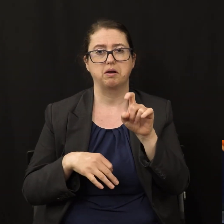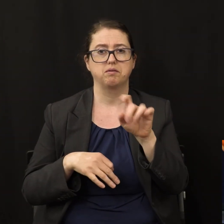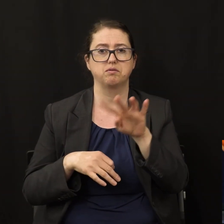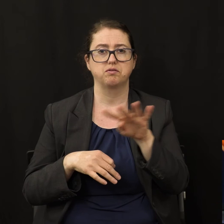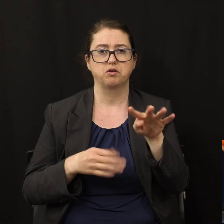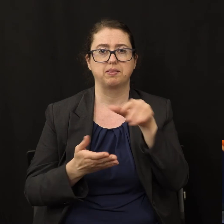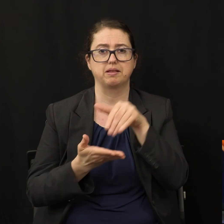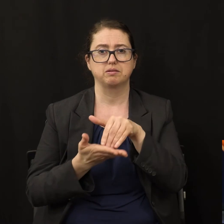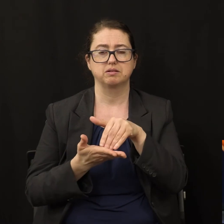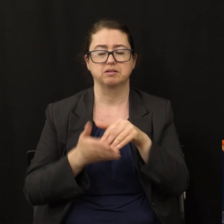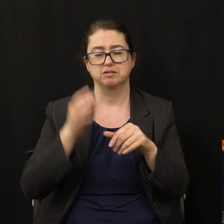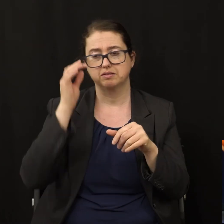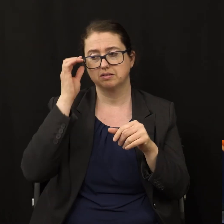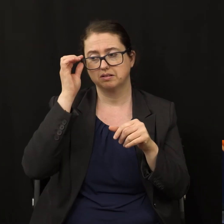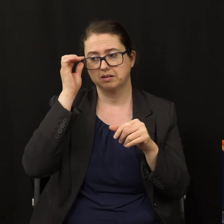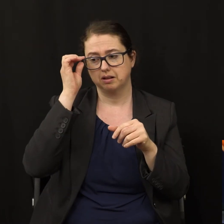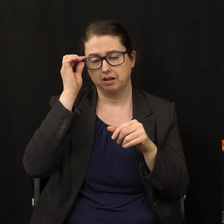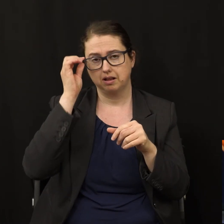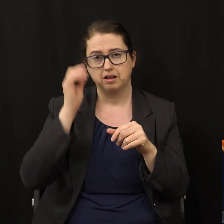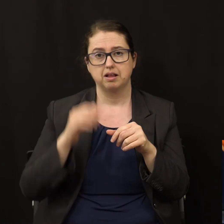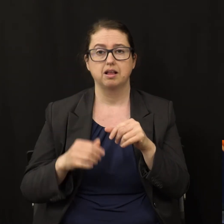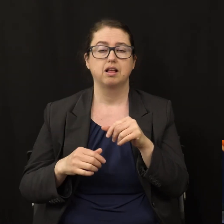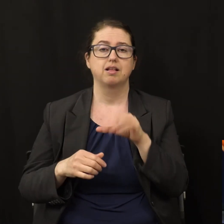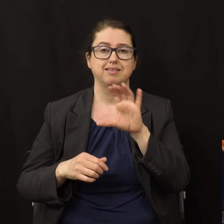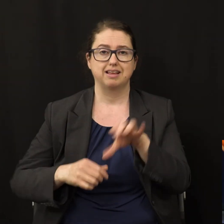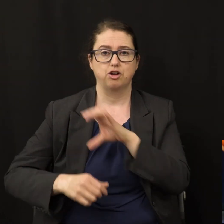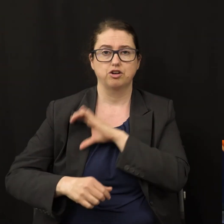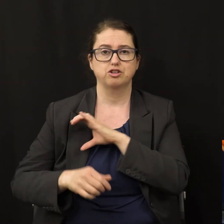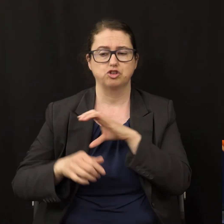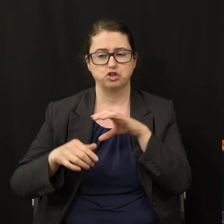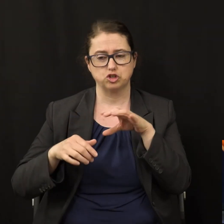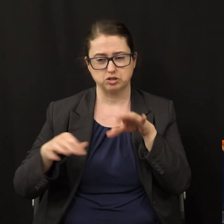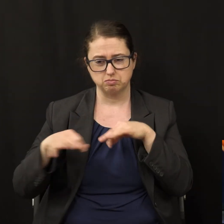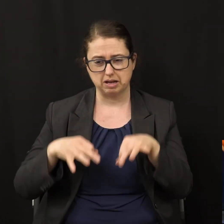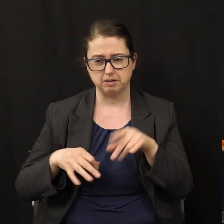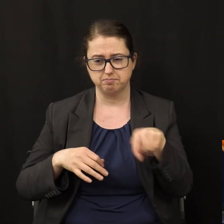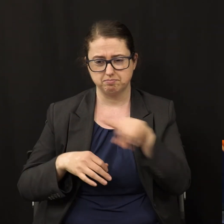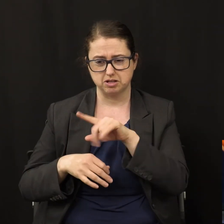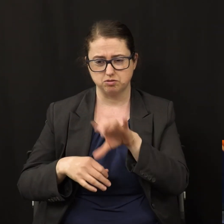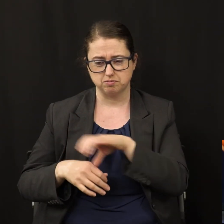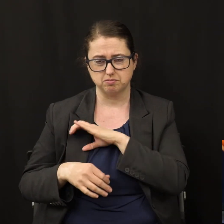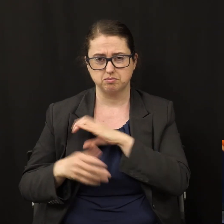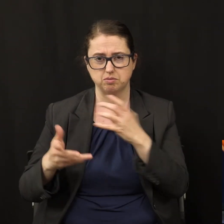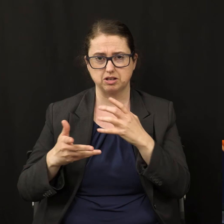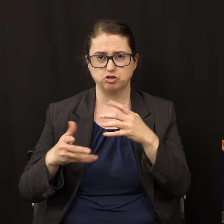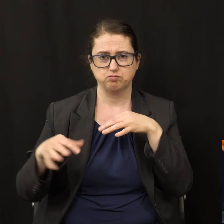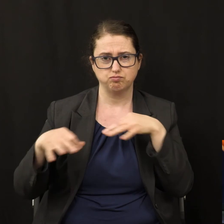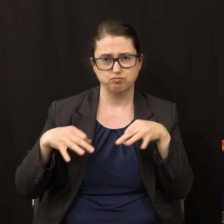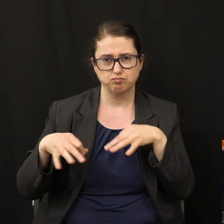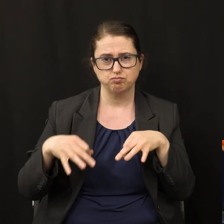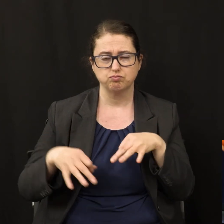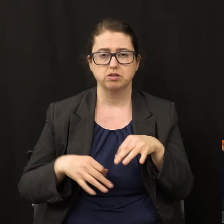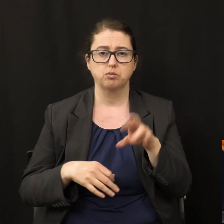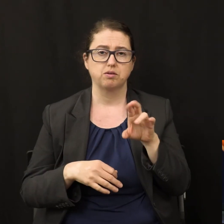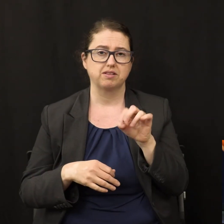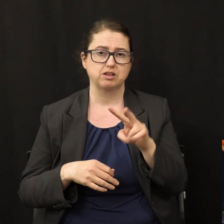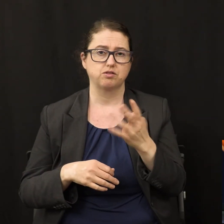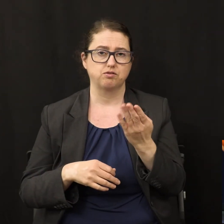and you have a character description of the 144,000 actually Revelation 14 1 through 5 should be part of